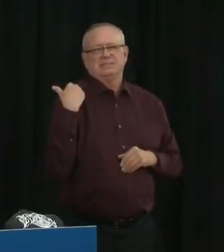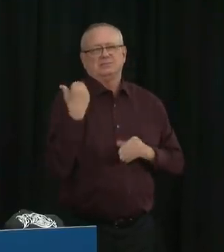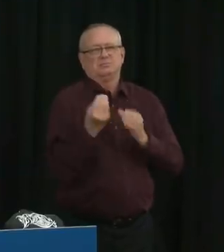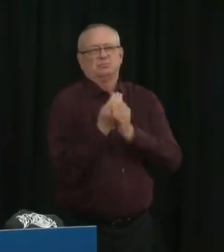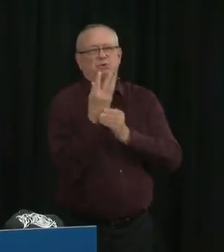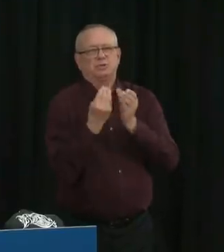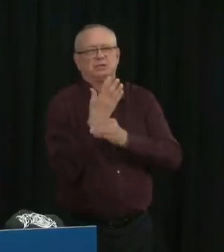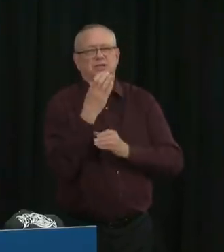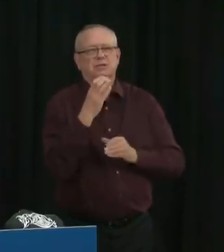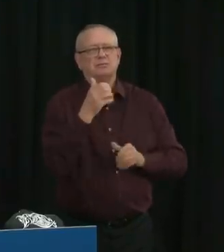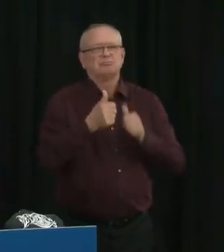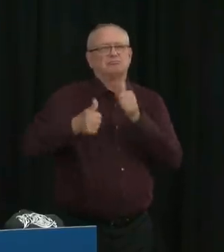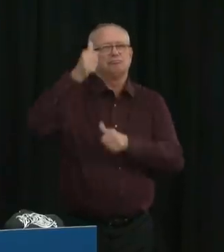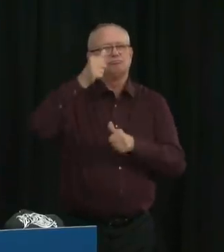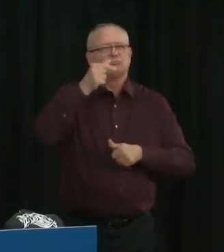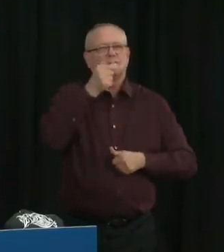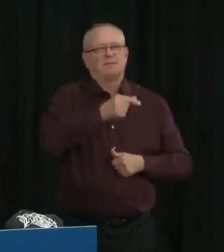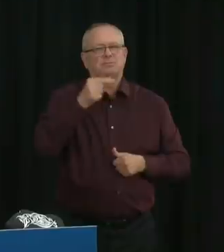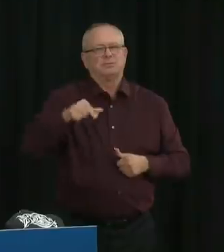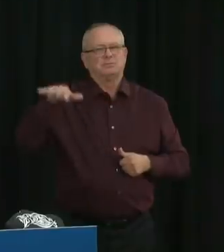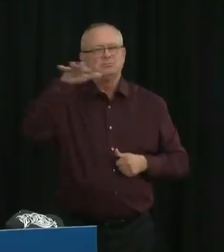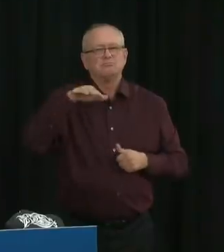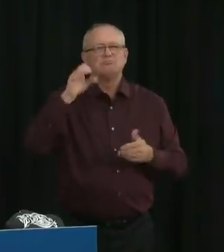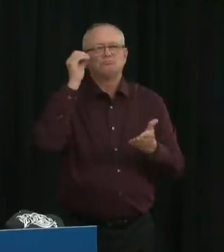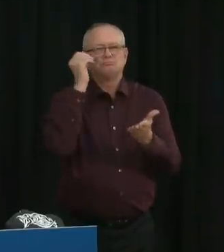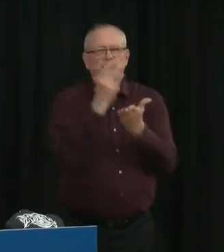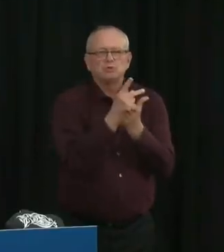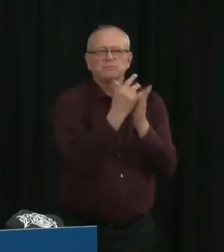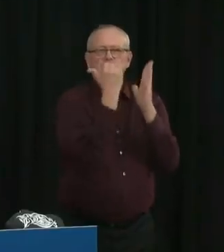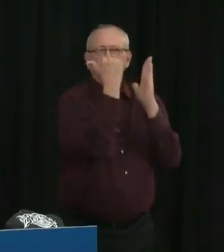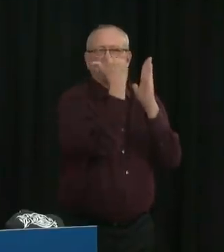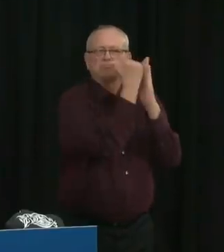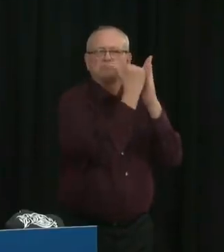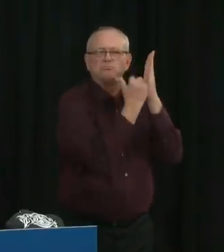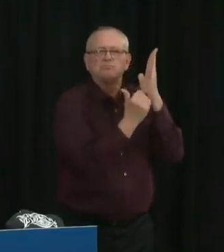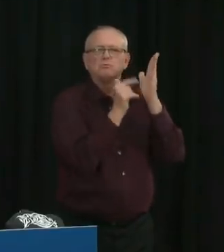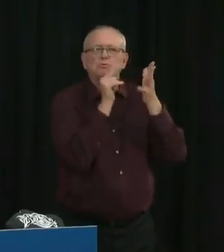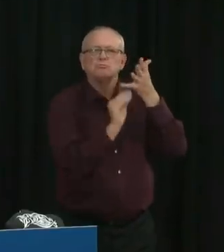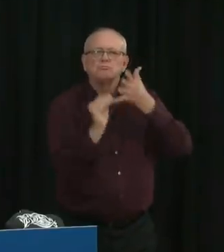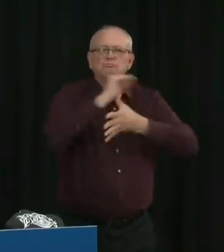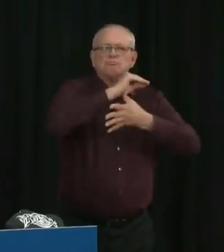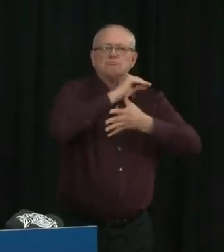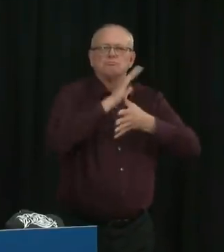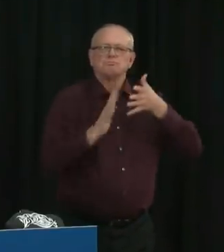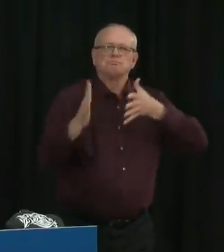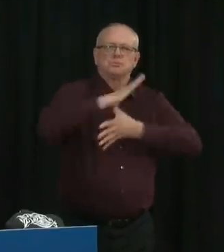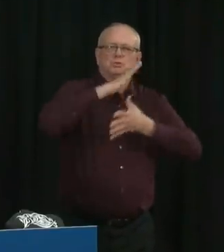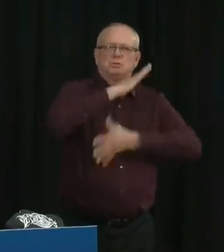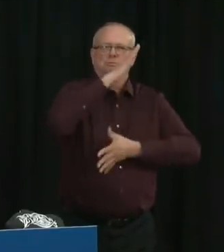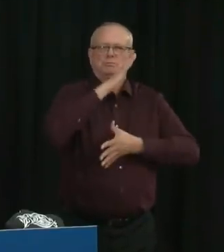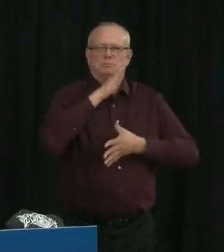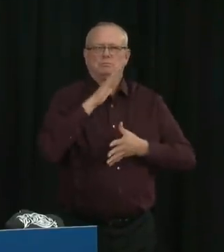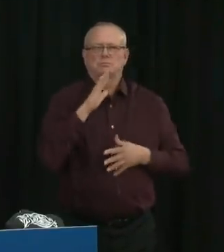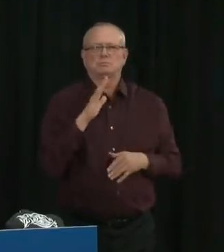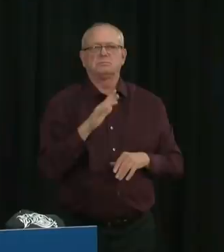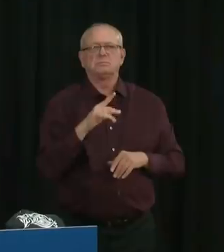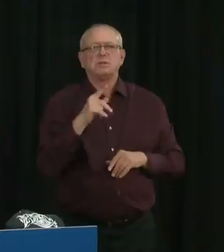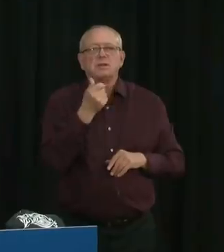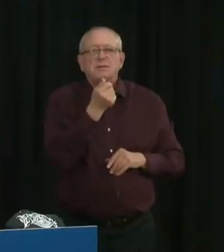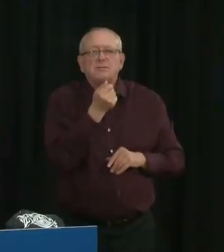Essentially, tests for a few officials who are crucial to the pandemic response are completed as quickly as possible.